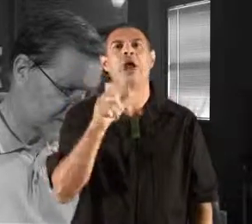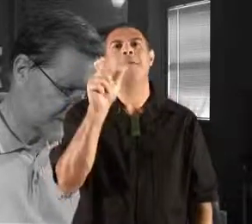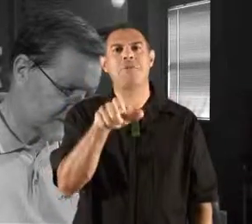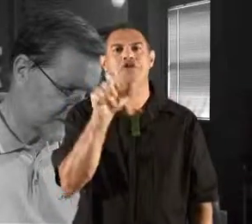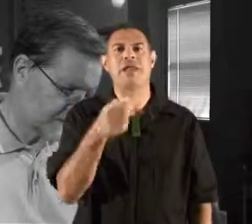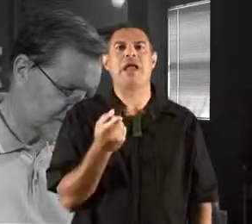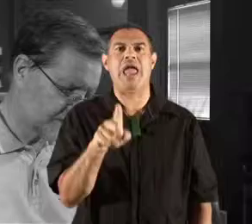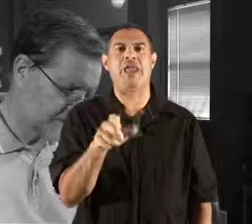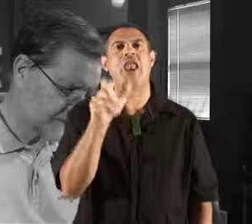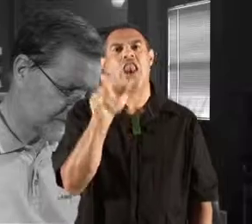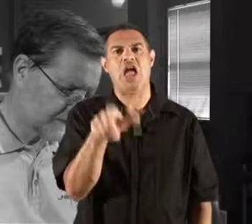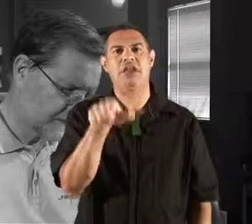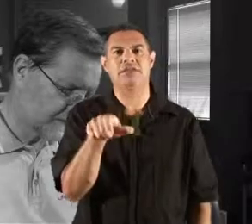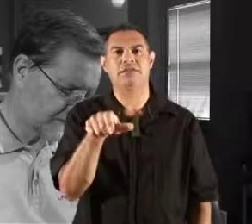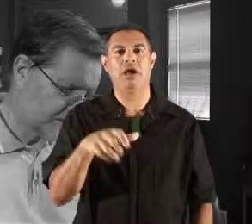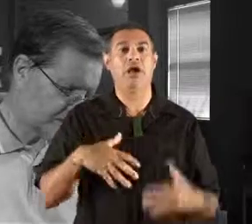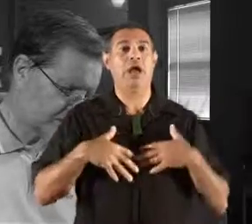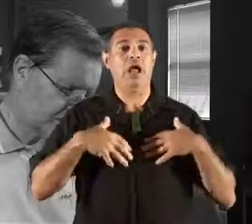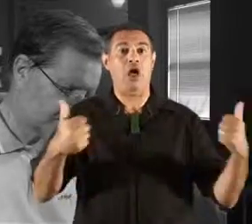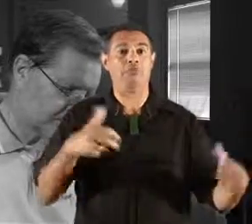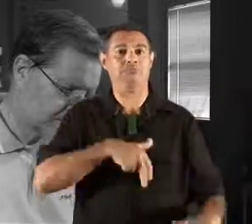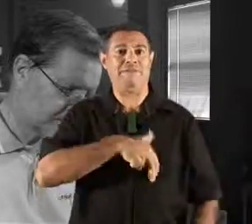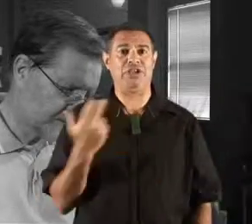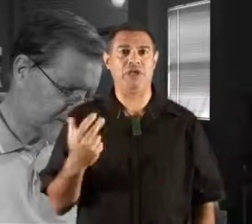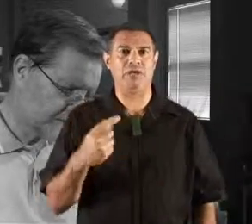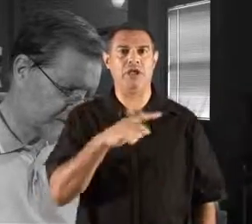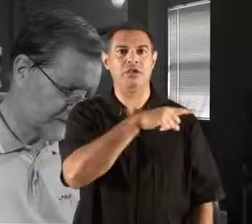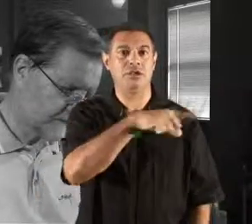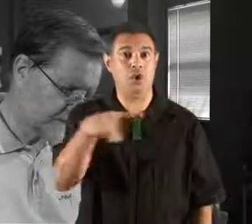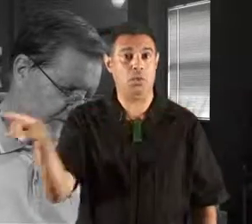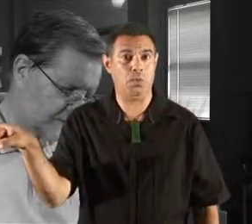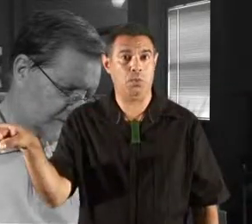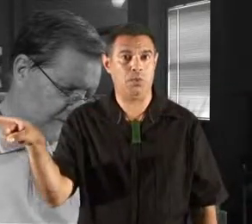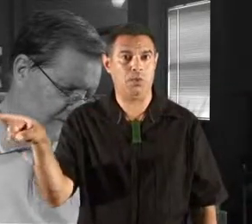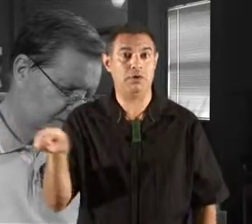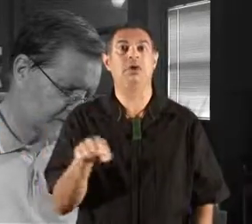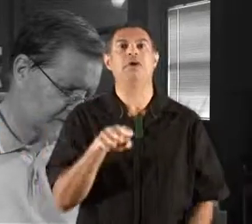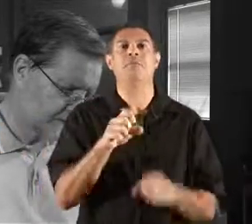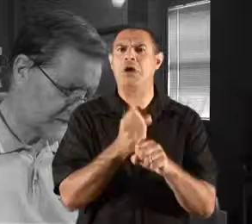and how you, as a health professional, can ensure these rights are protected.